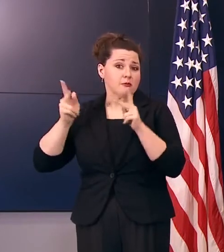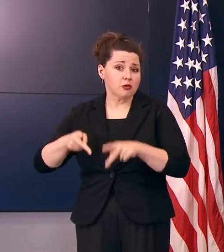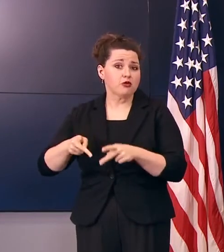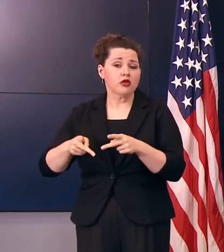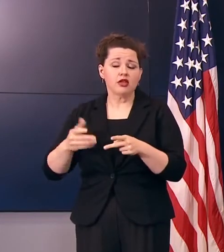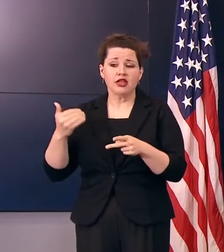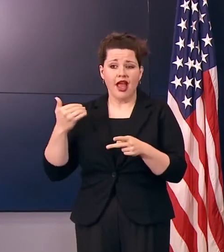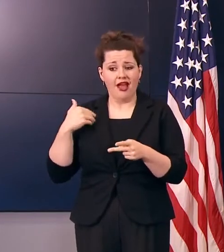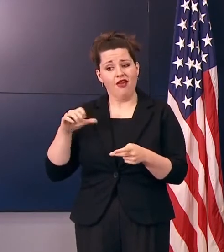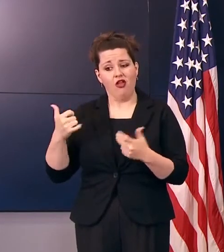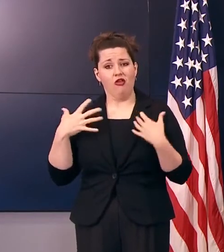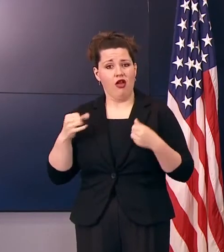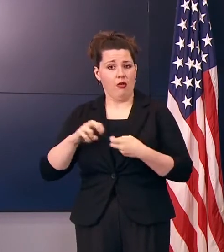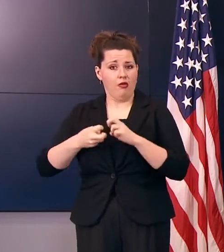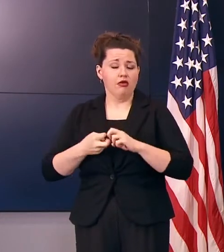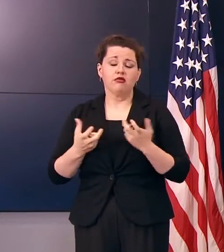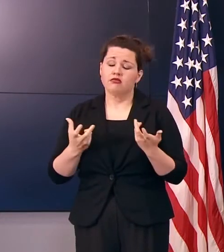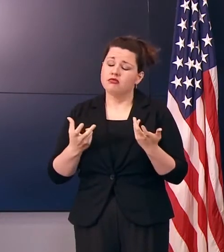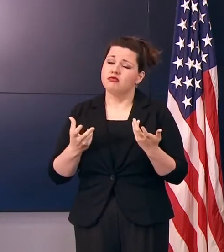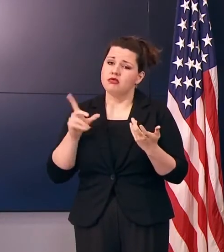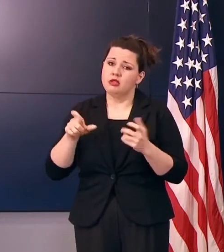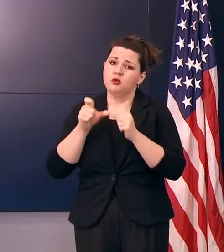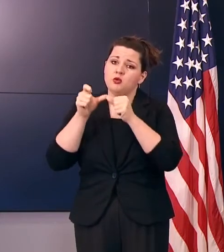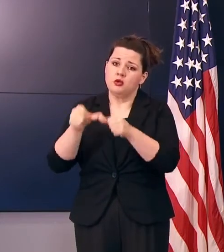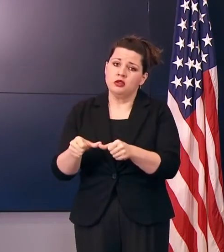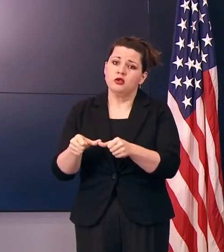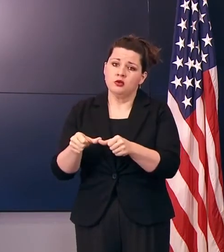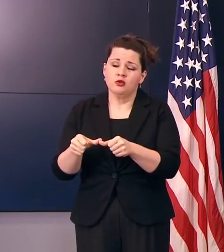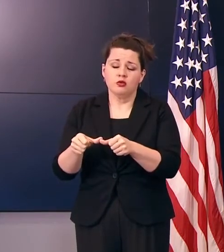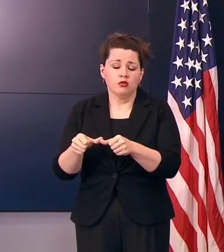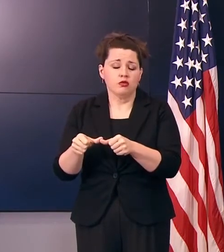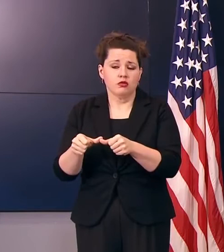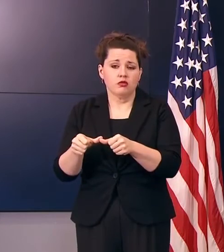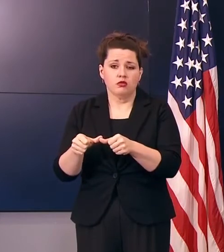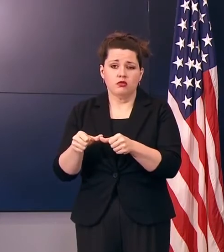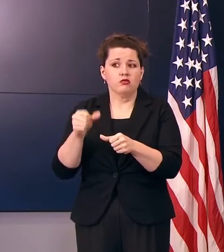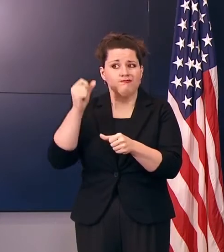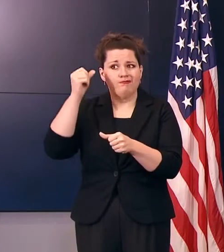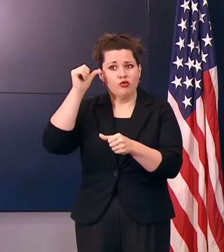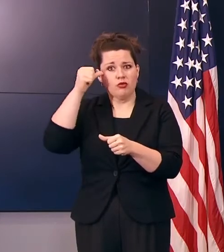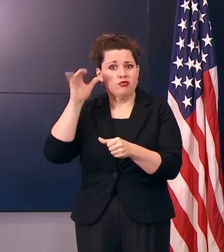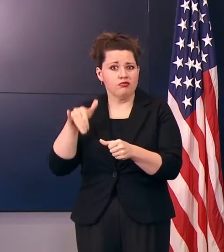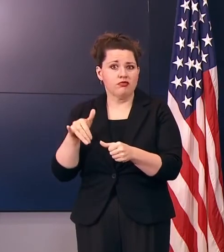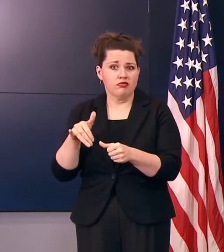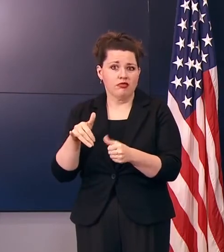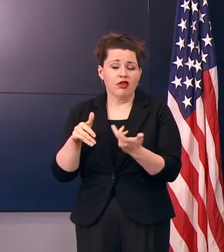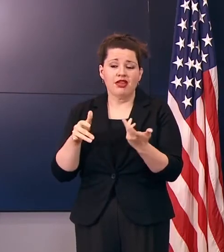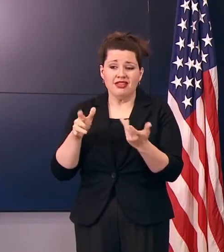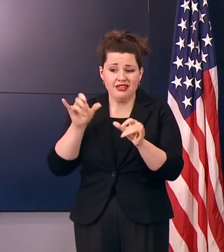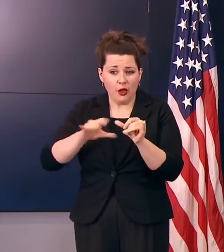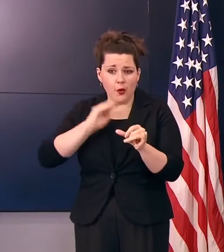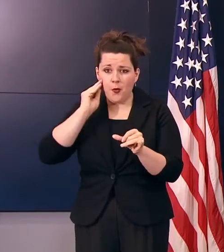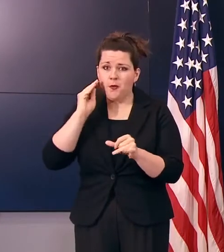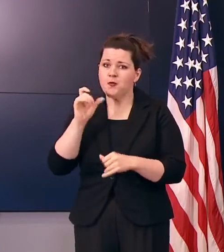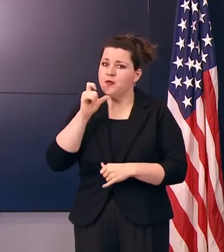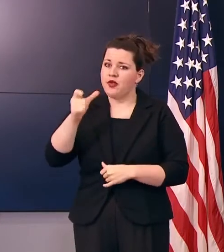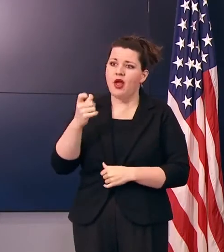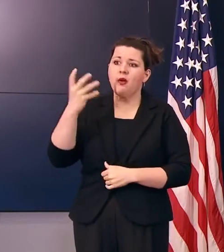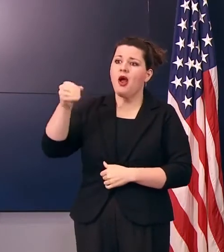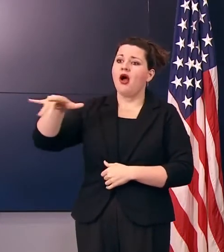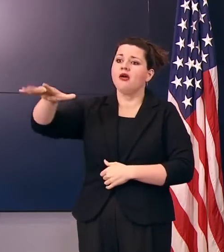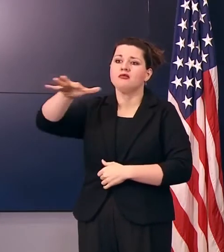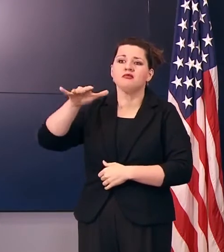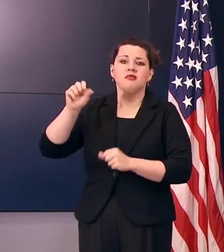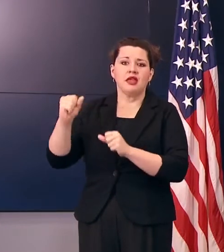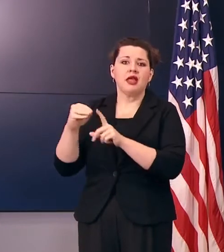underlying conditions, you need to continue to, you know, keep that in mind and stay home and not go into areas where you could